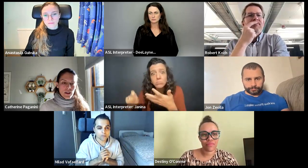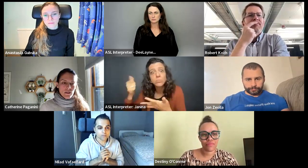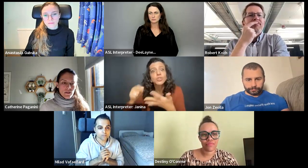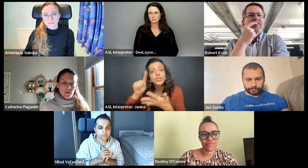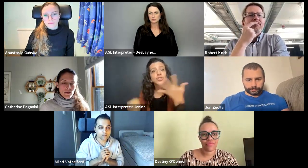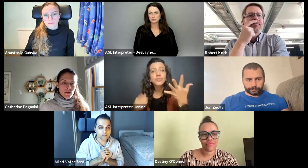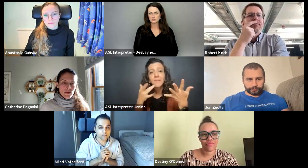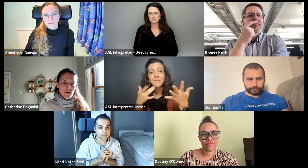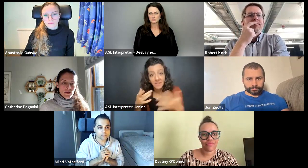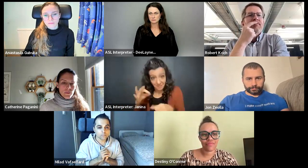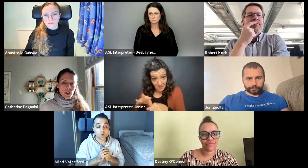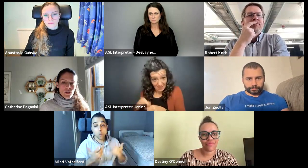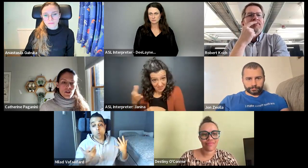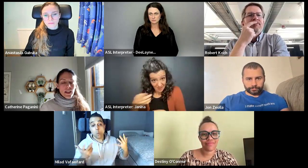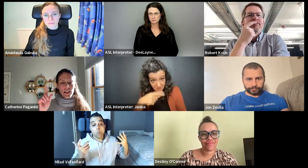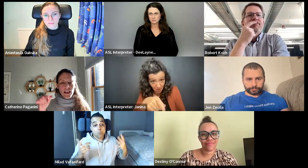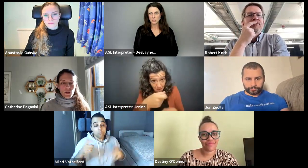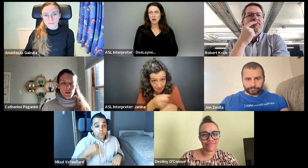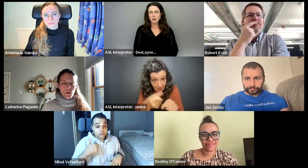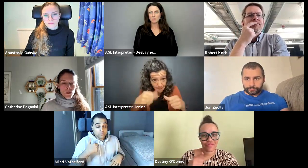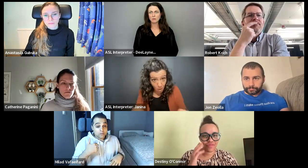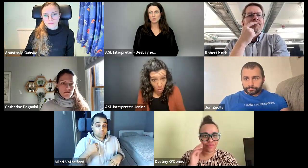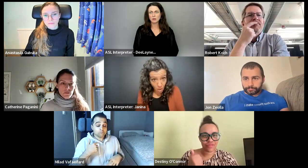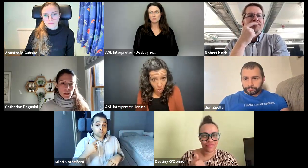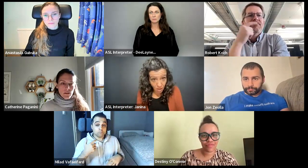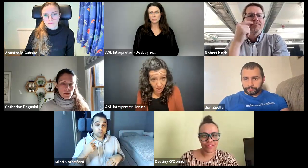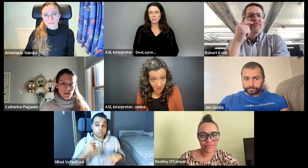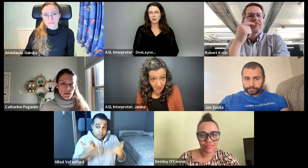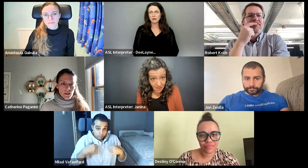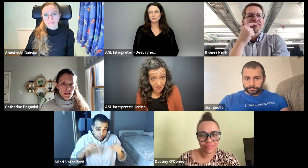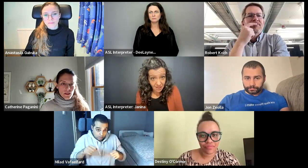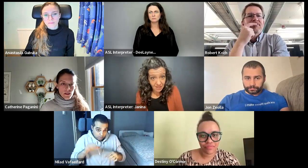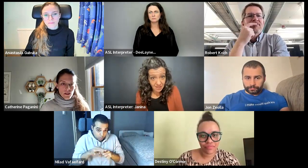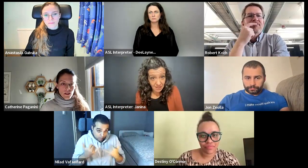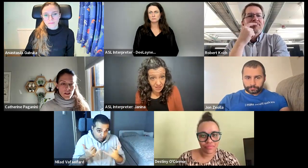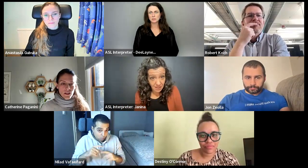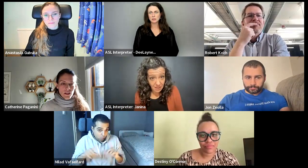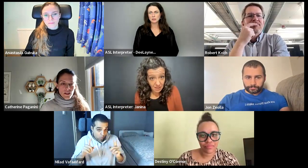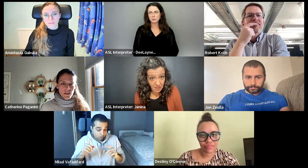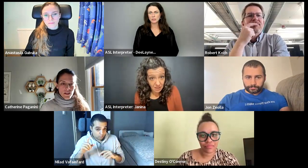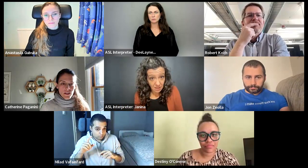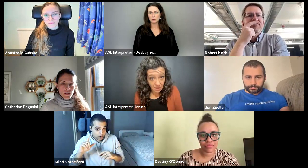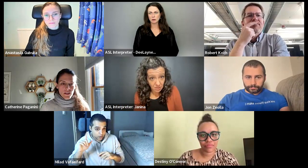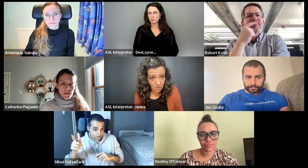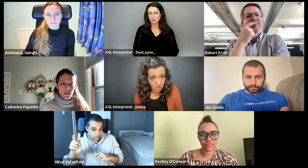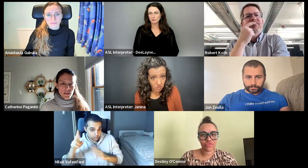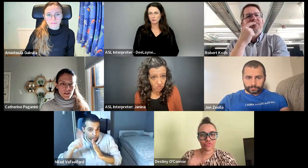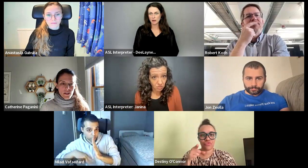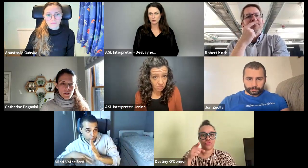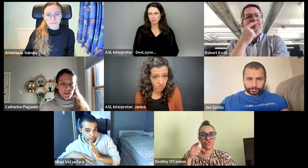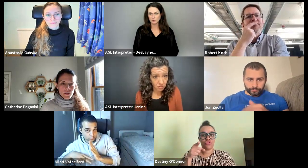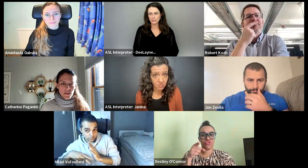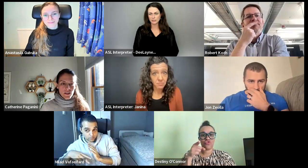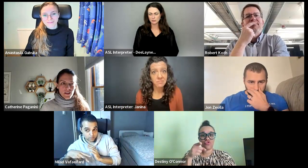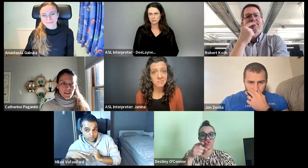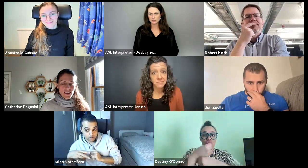Yeah, we, we can just create that. We just, yeah. See, um, we could, we're not going to vote